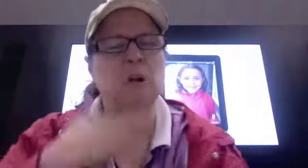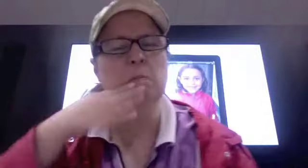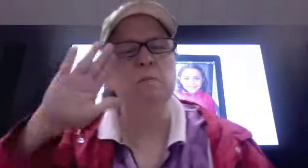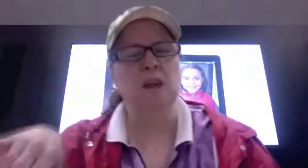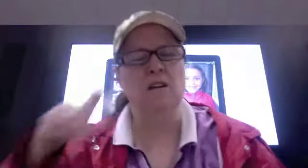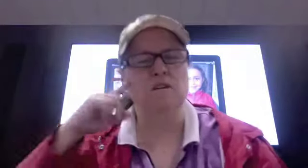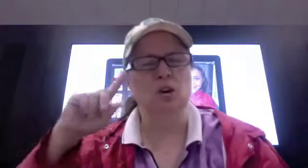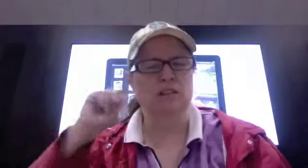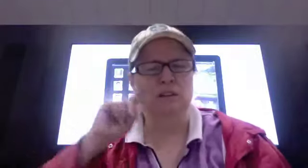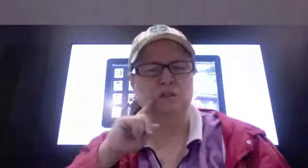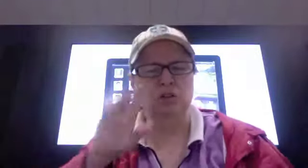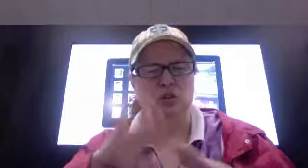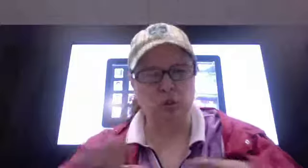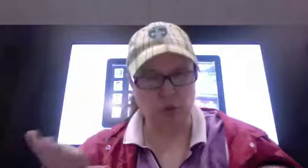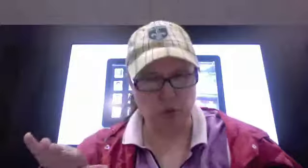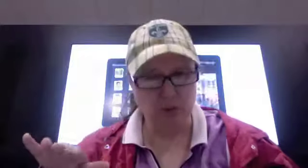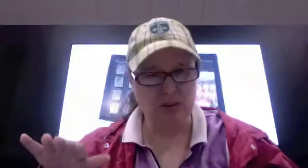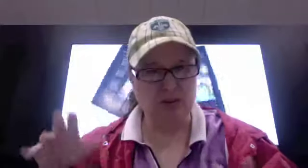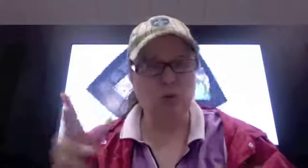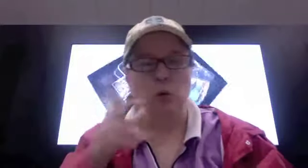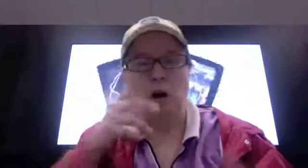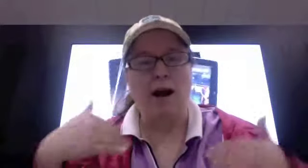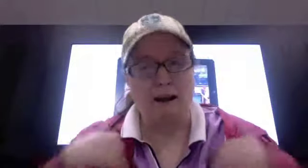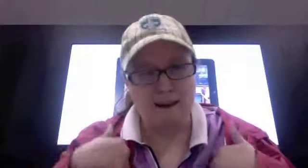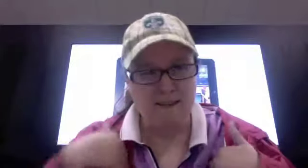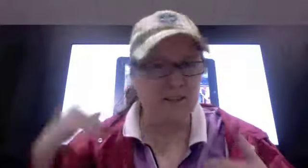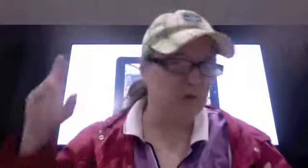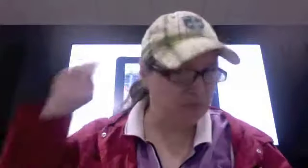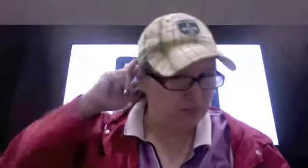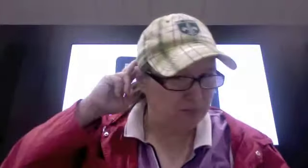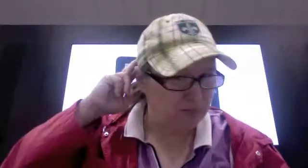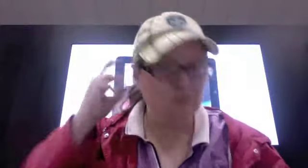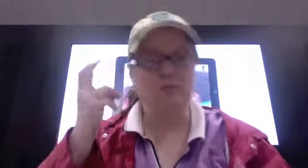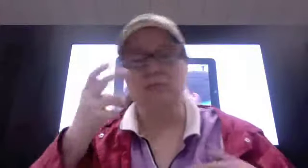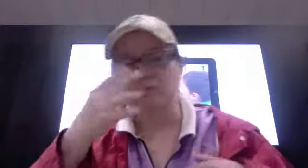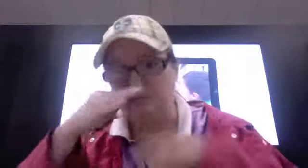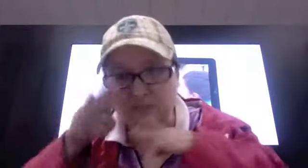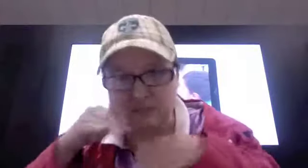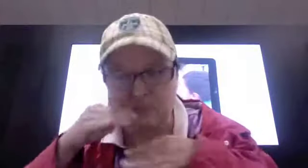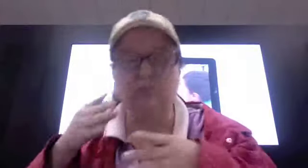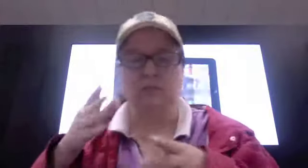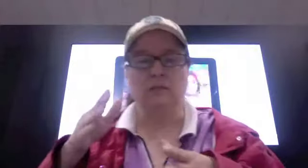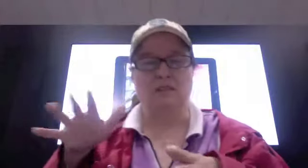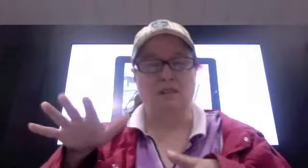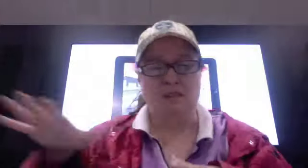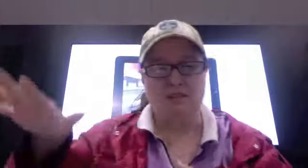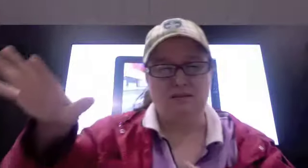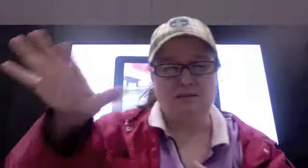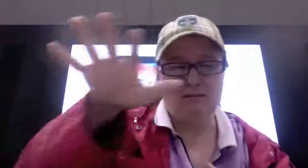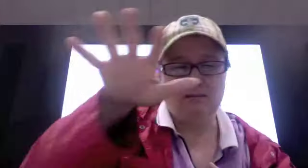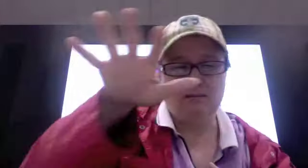I'm discovered. Yeah. Oh, everybody's getting on YouTube. be discovered. I don't know, yeah.